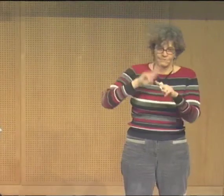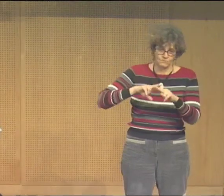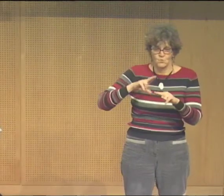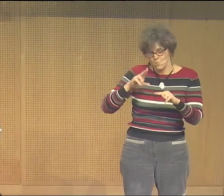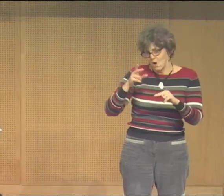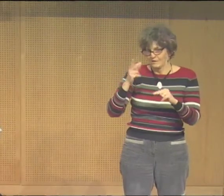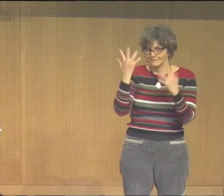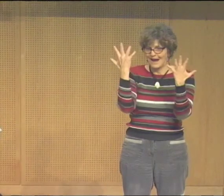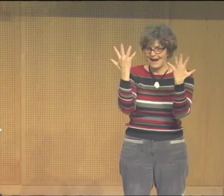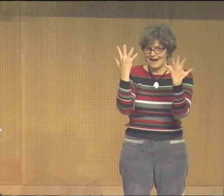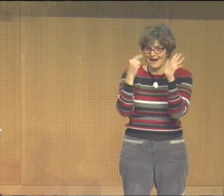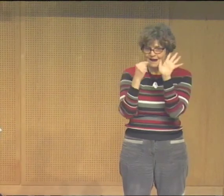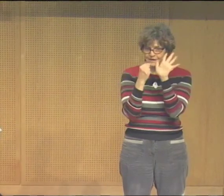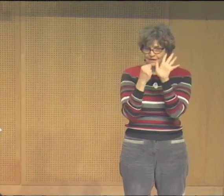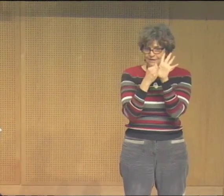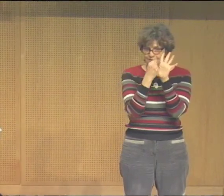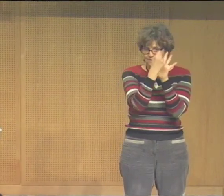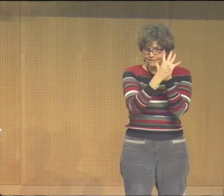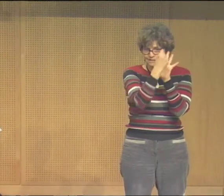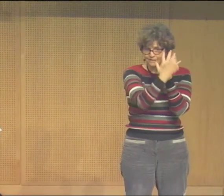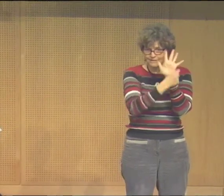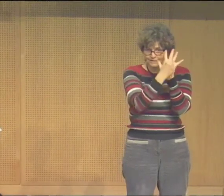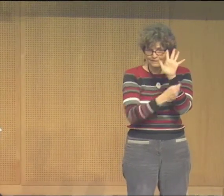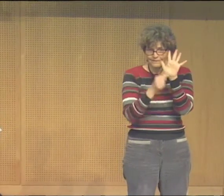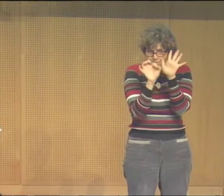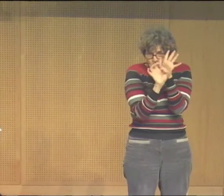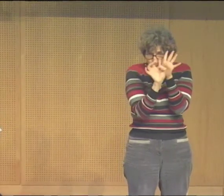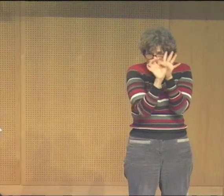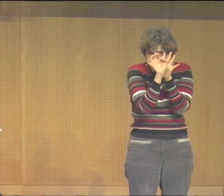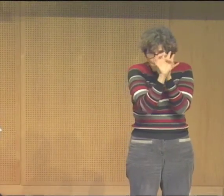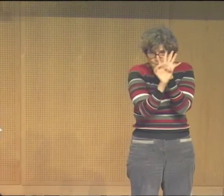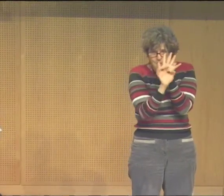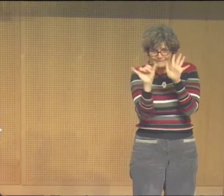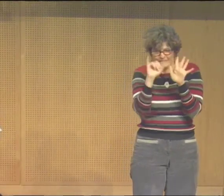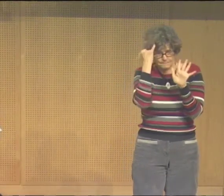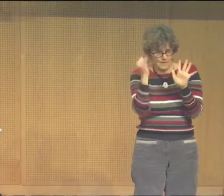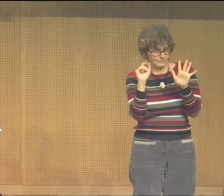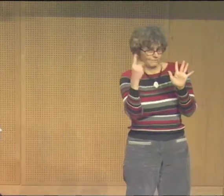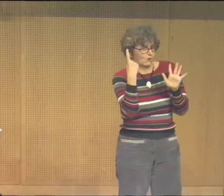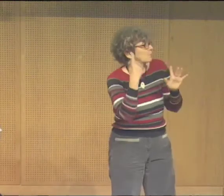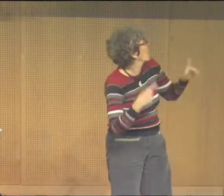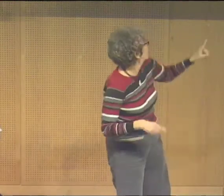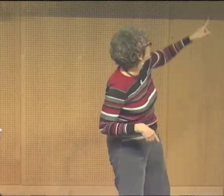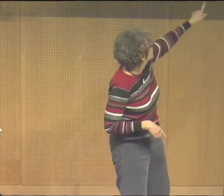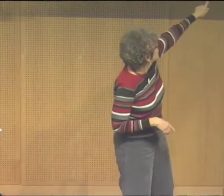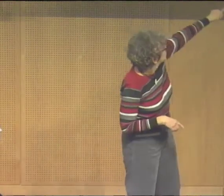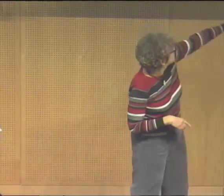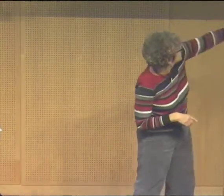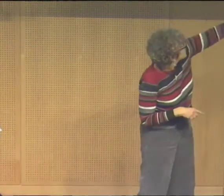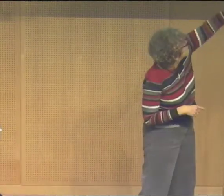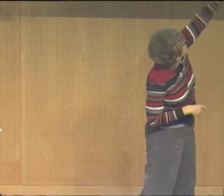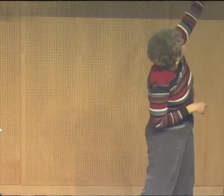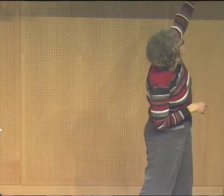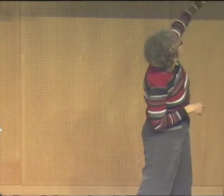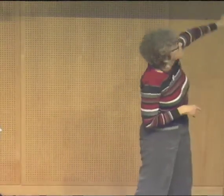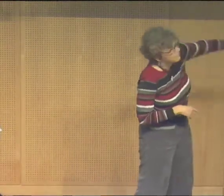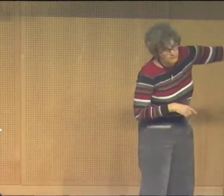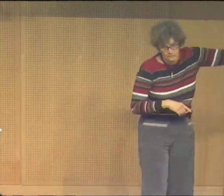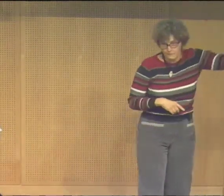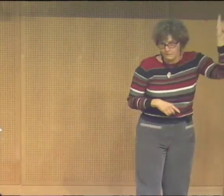used all of these images. And also there will be a candle image in the hand as well. So you can see the